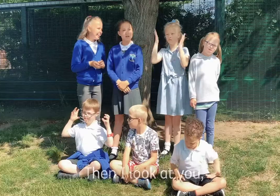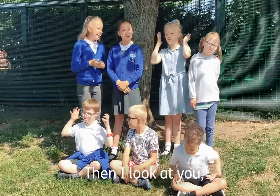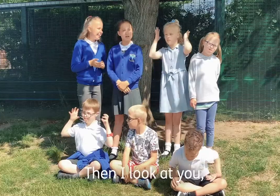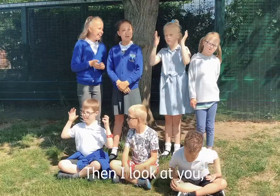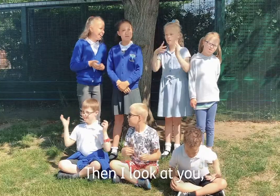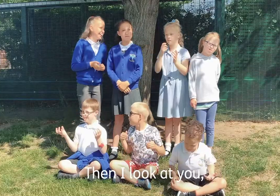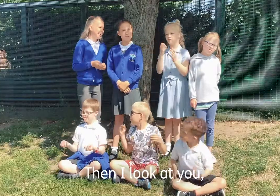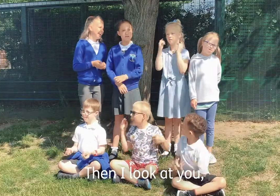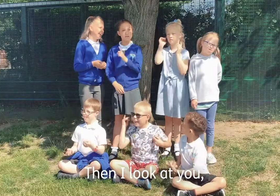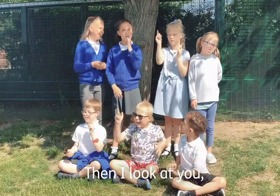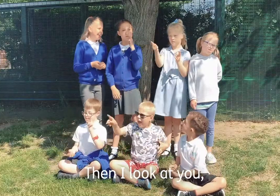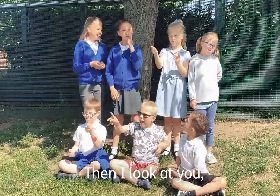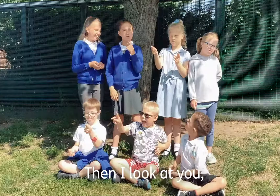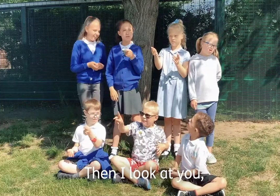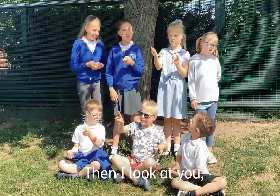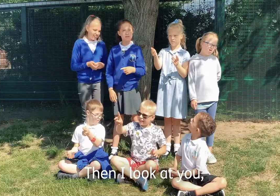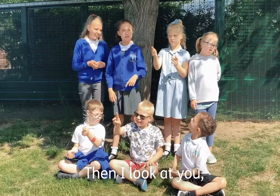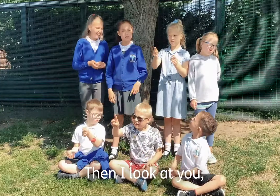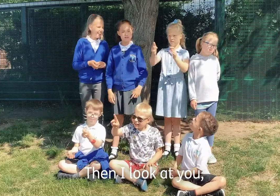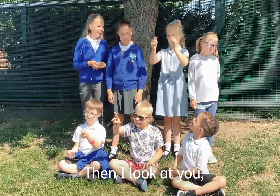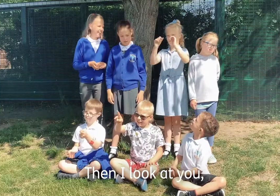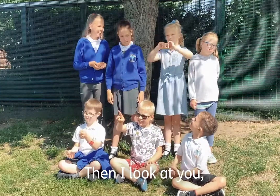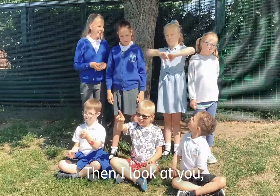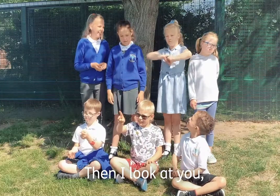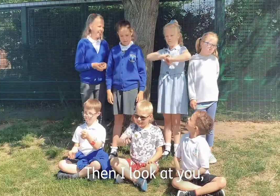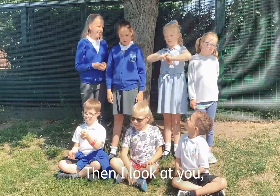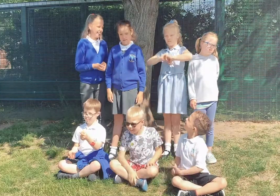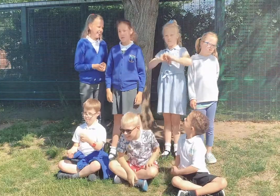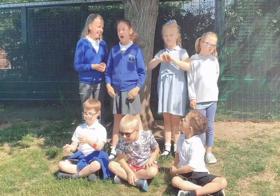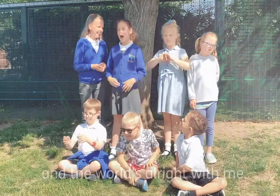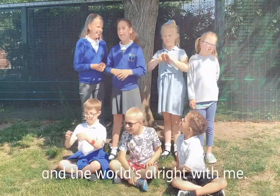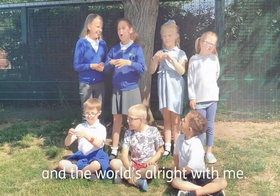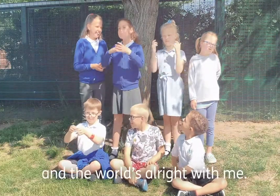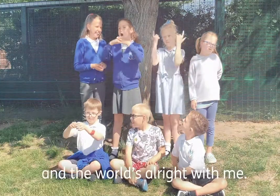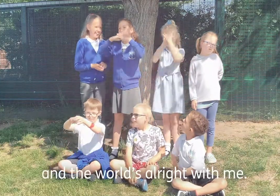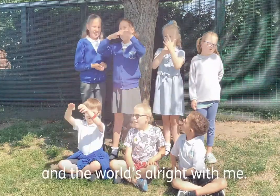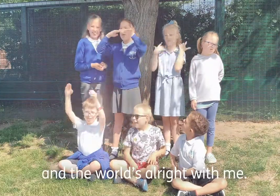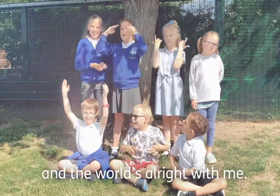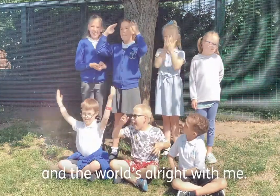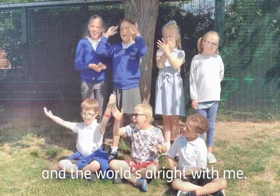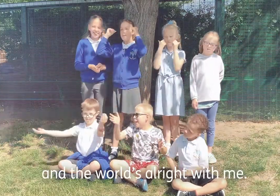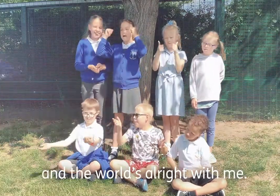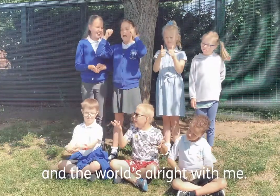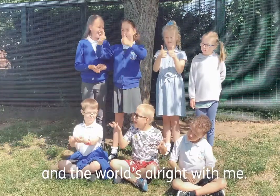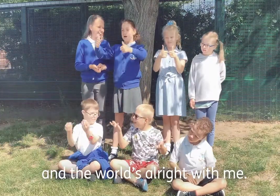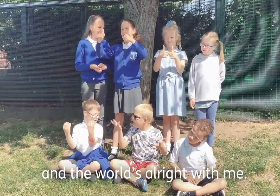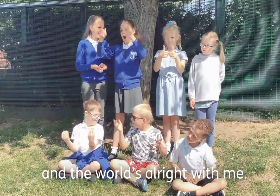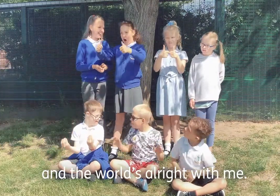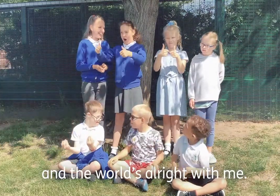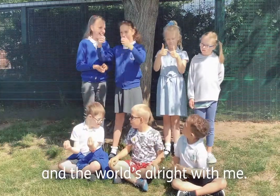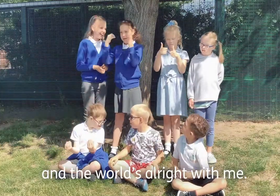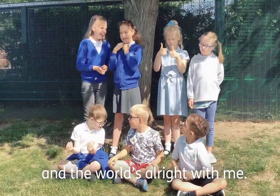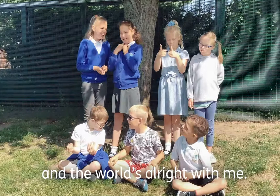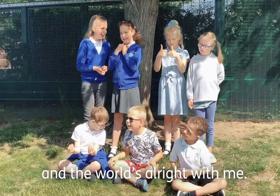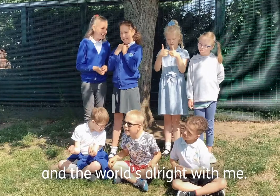Then I look at you And the world's all right with me